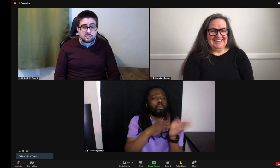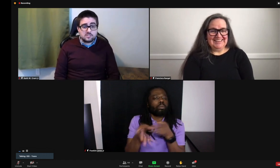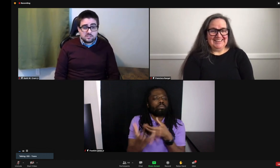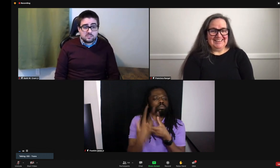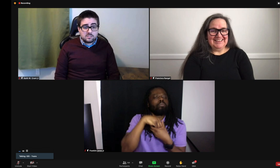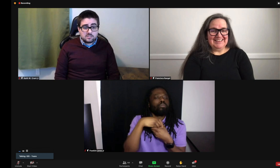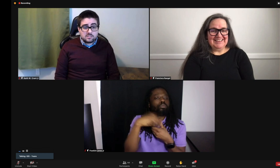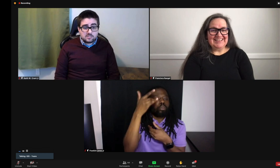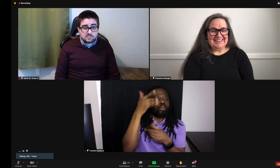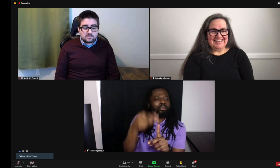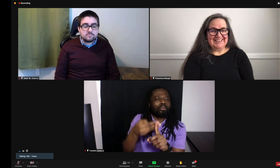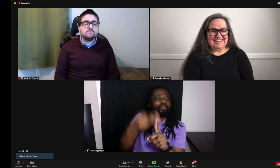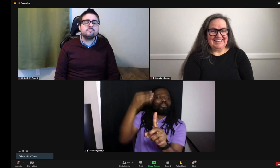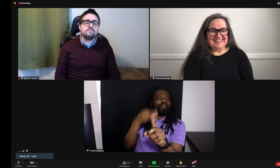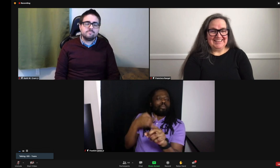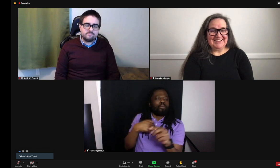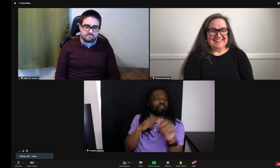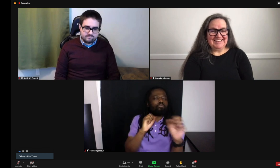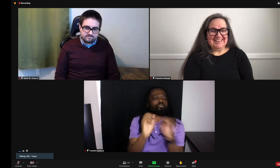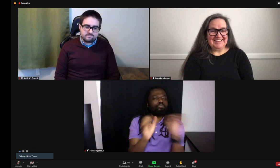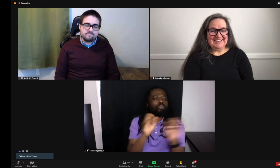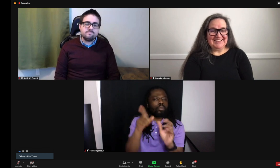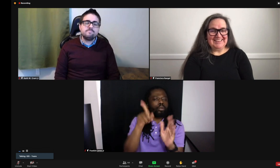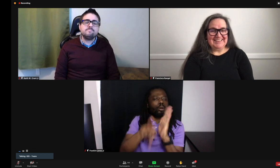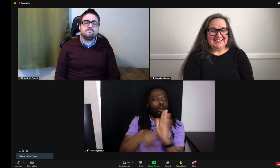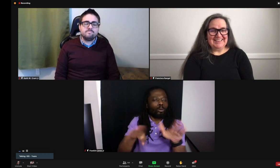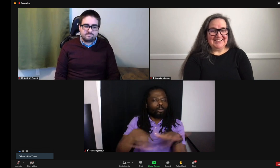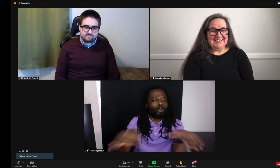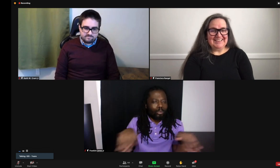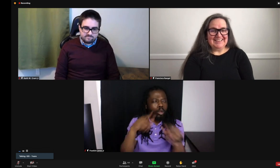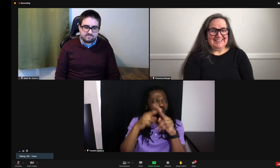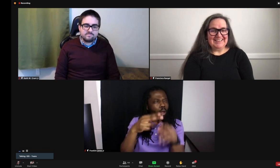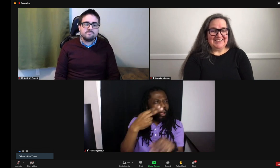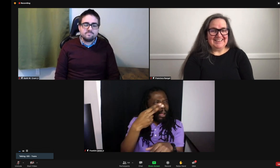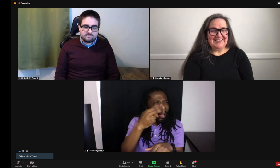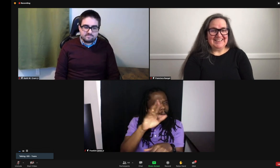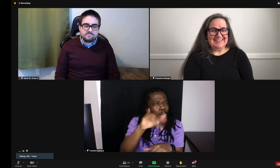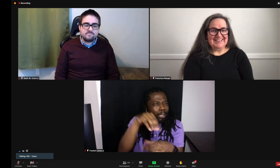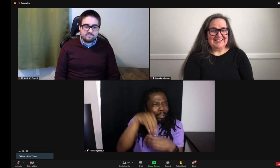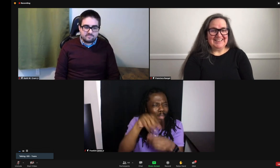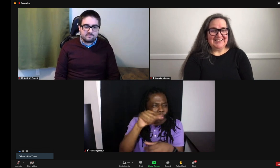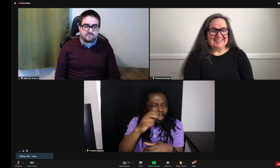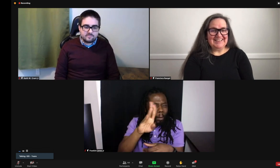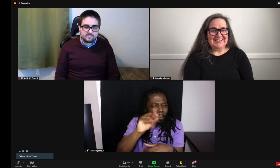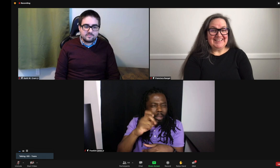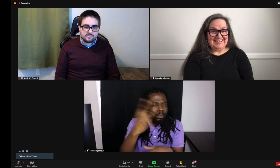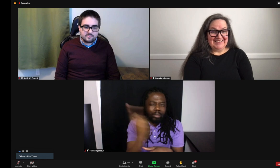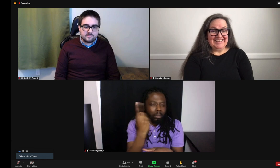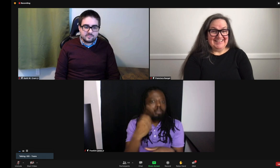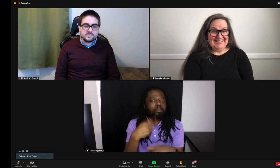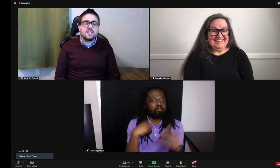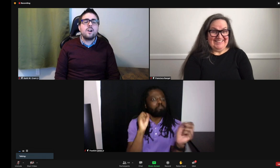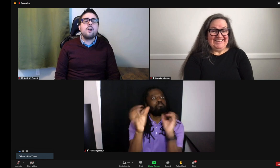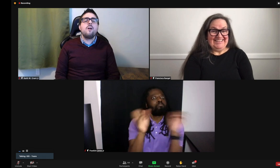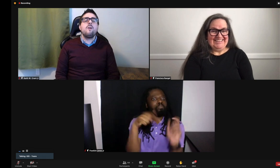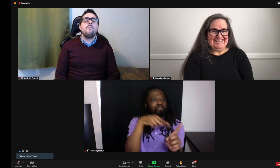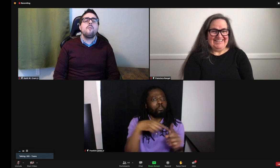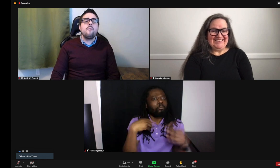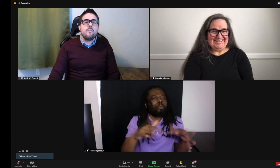that I already had prepared. So it was kind of in me because of all the practice that I've done. I think there was a piece on Harriet Tubman